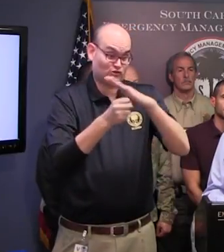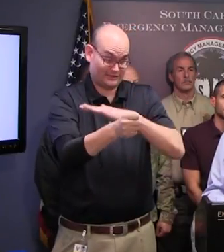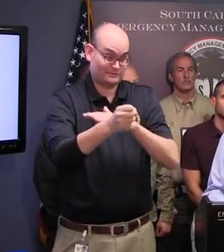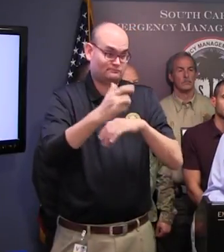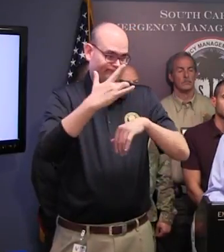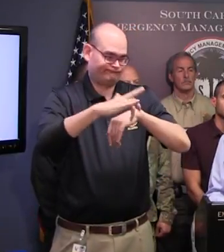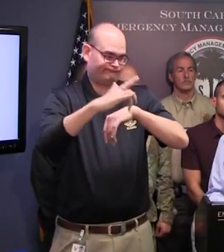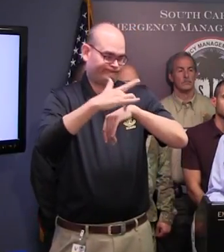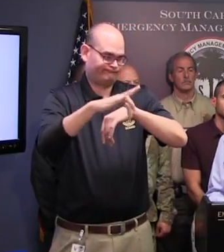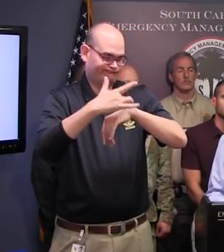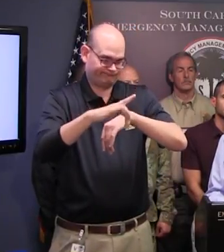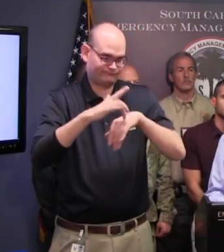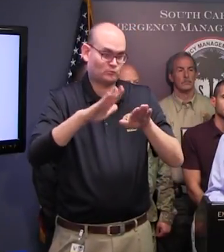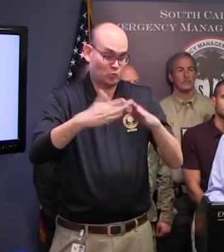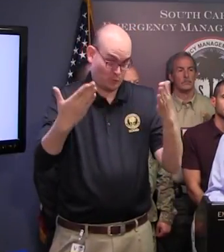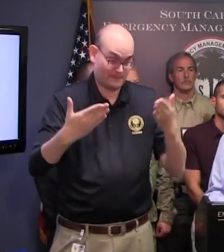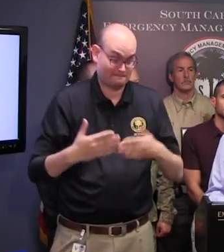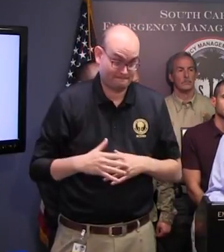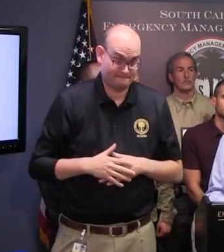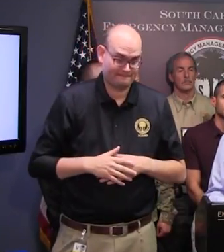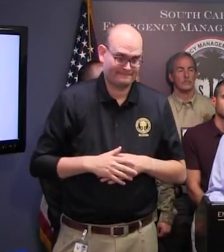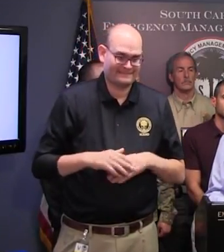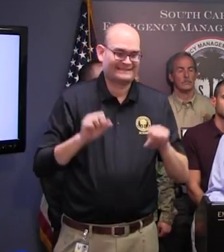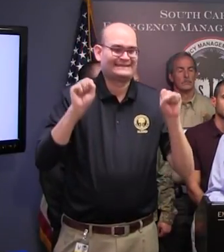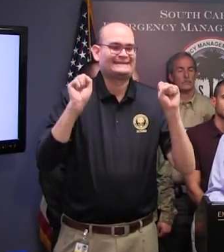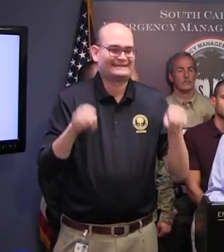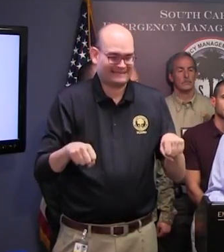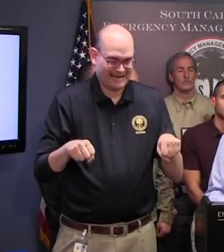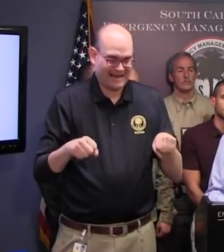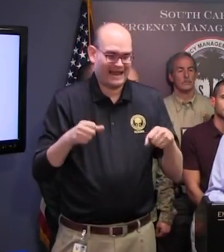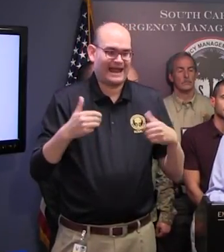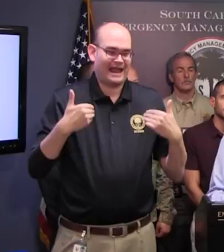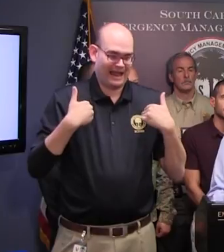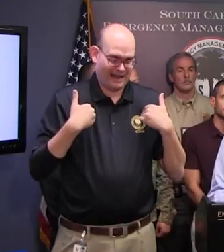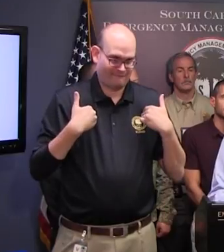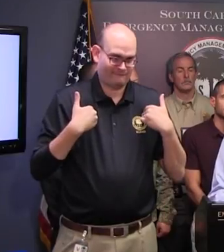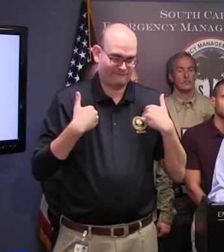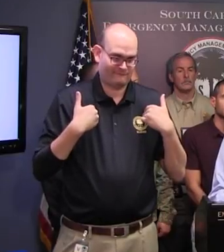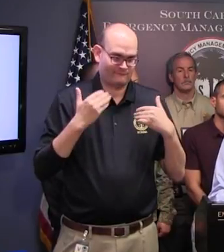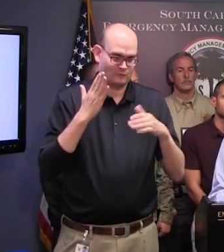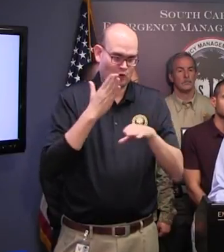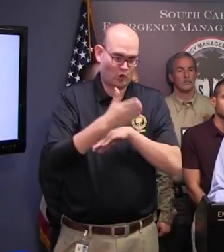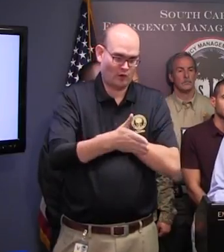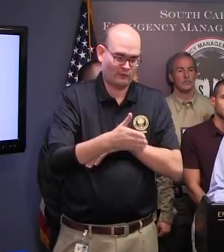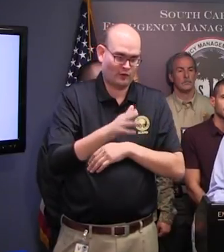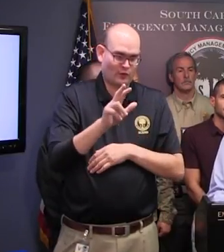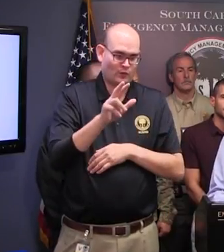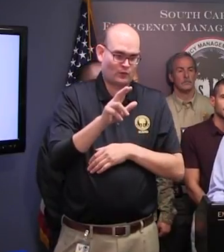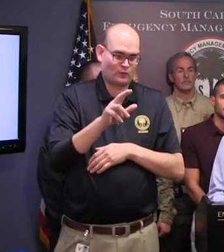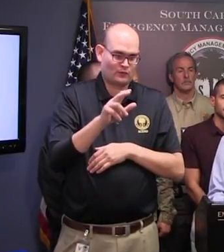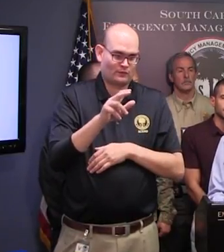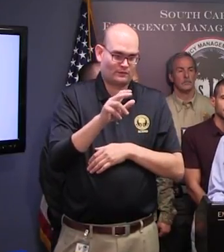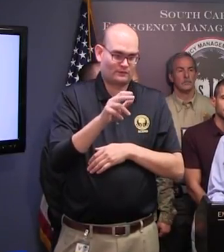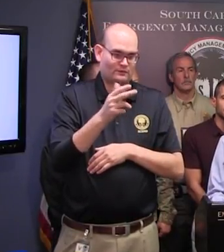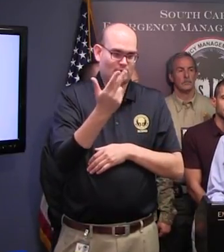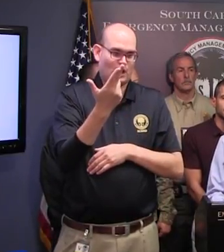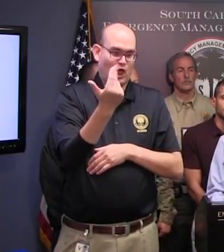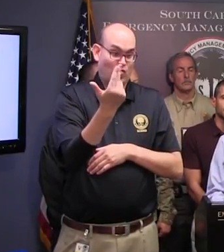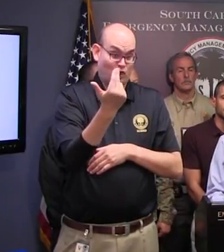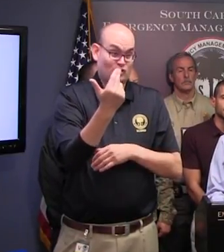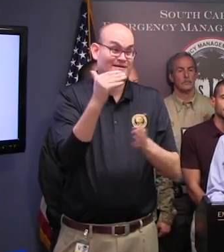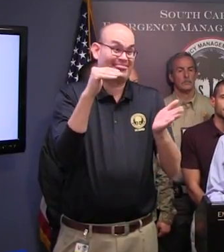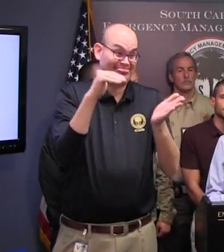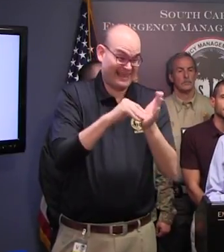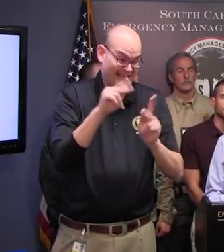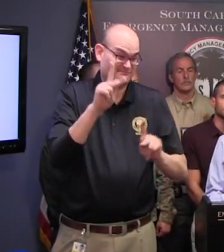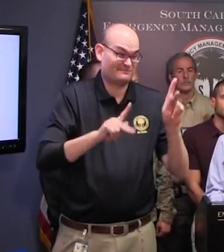with a capacity, eligible capacity of over 13,000. This is a moving target